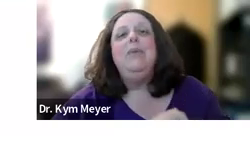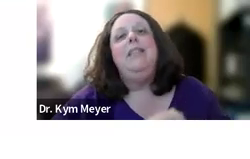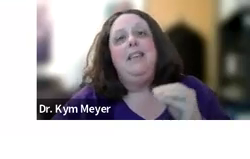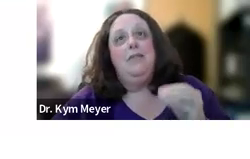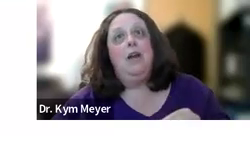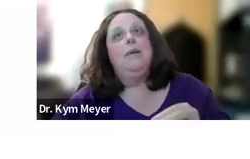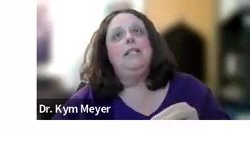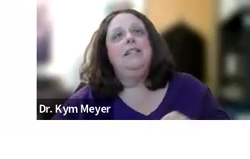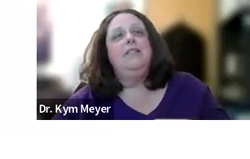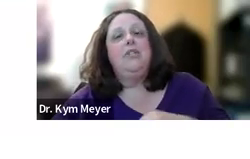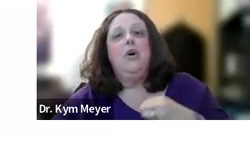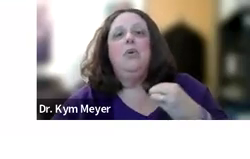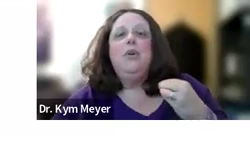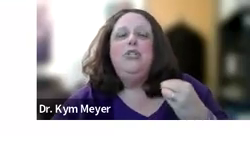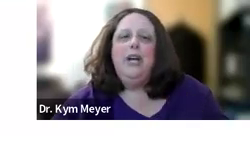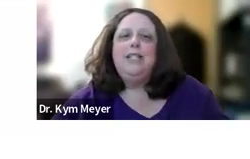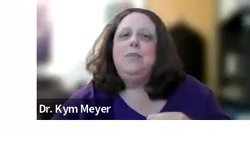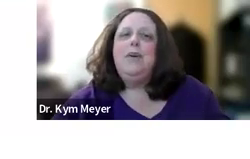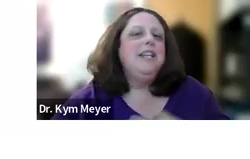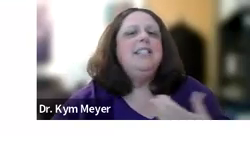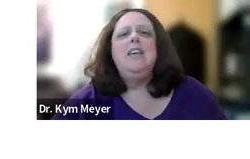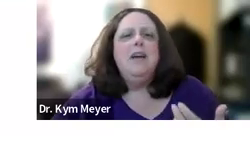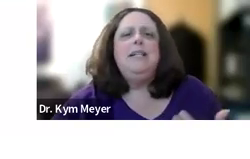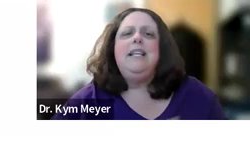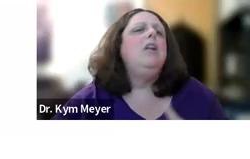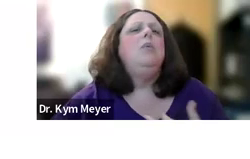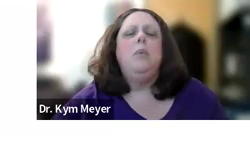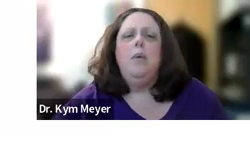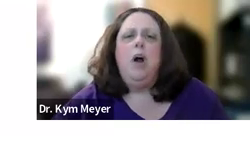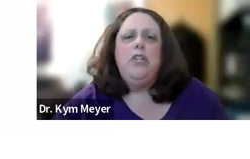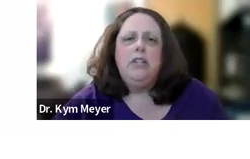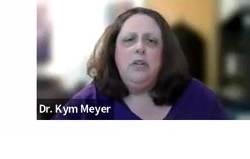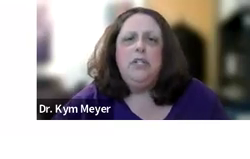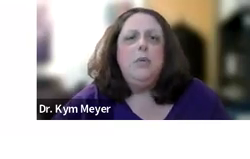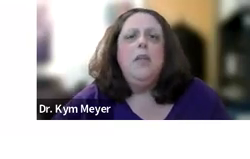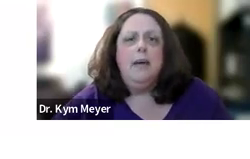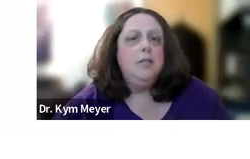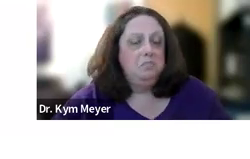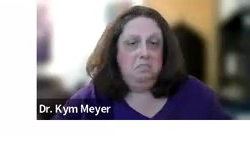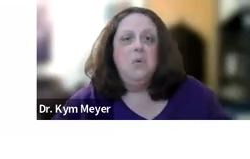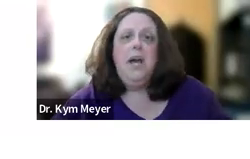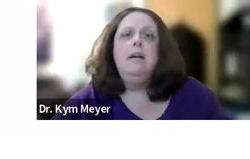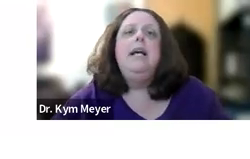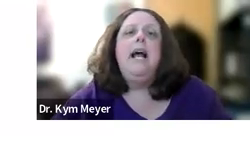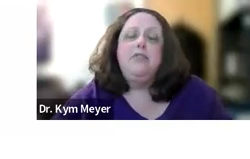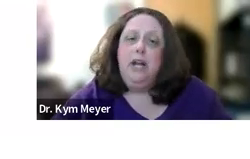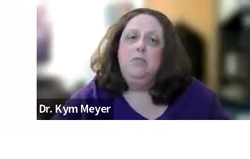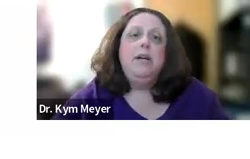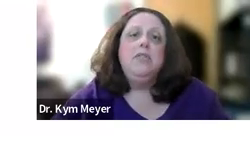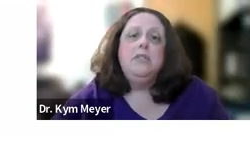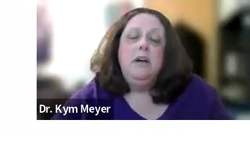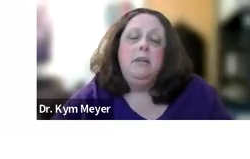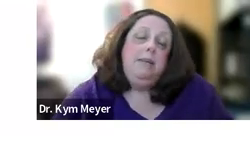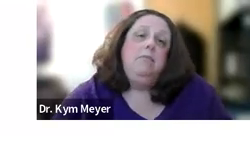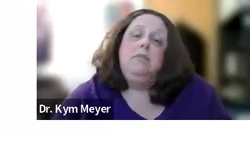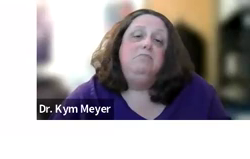is within the environment. So just because let's say a family saying, you know, we want our child to learn spoken language. Okay. And their child